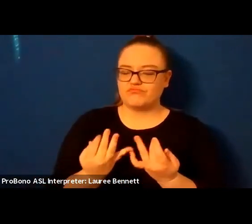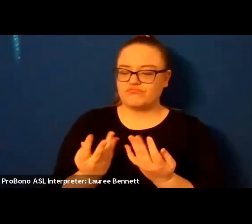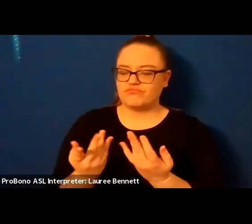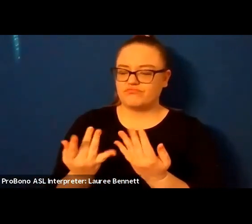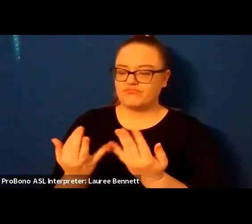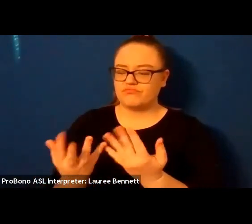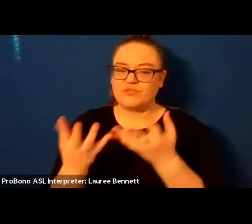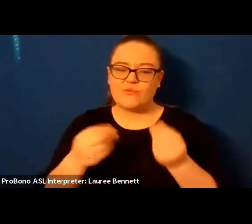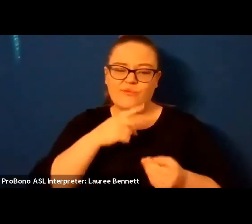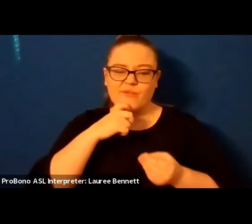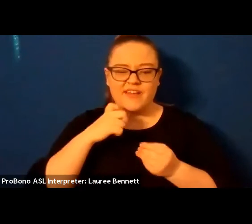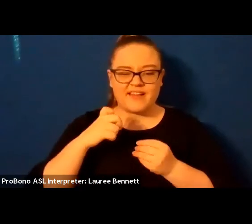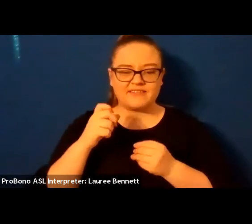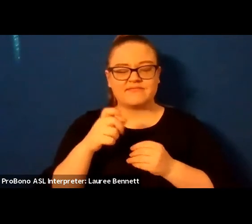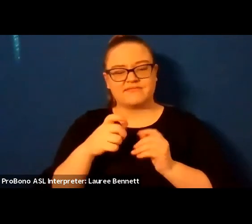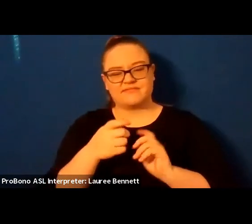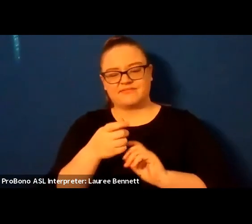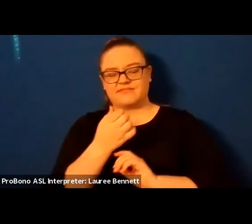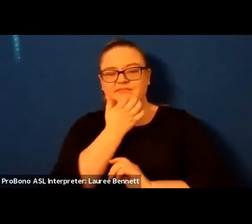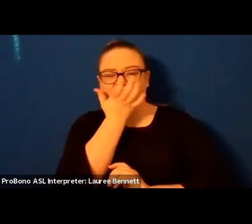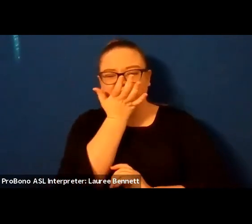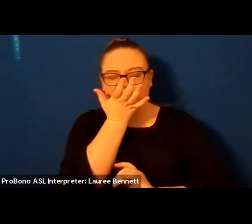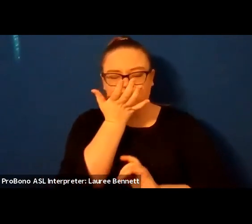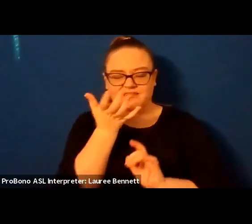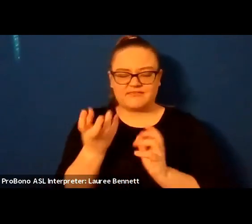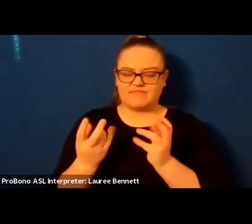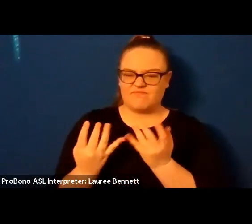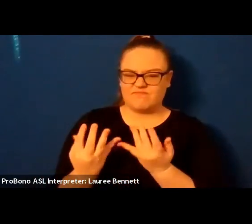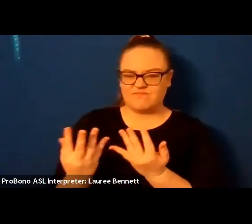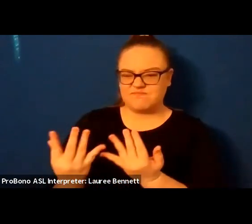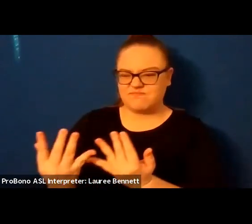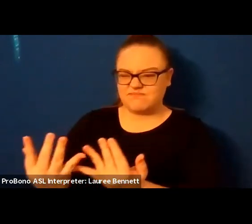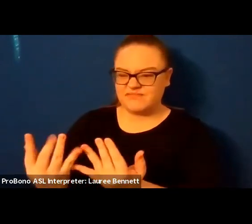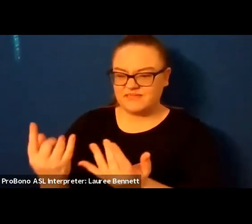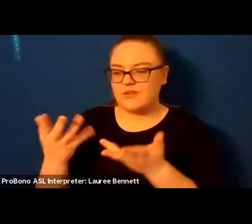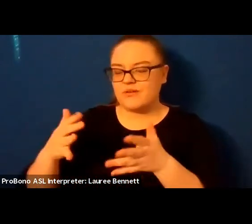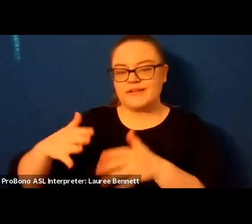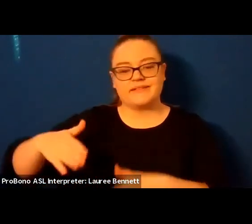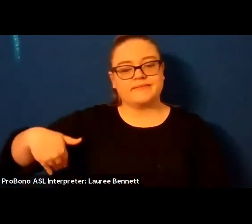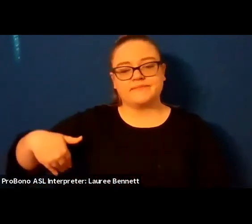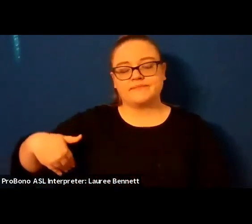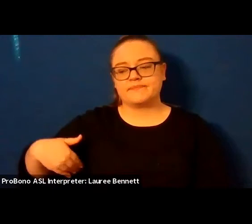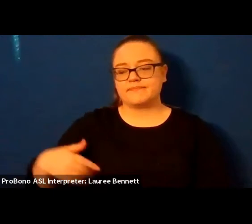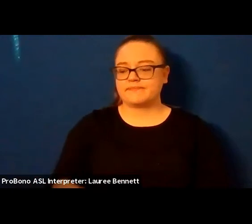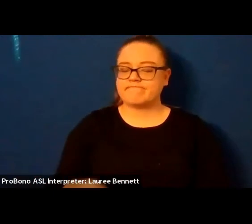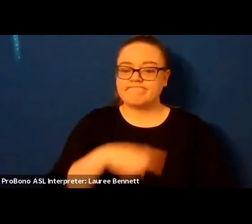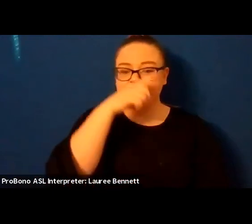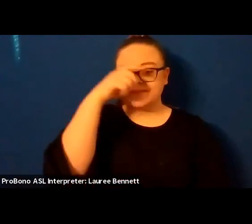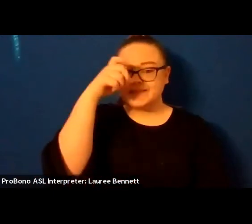heat and too late oblique unharvesting the coming summer fruit shorn